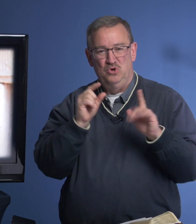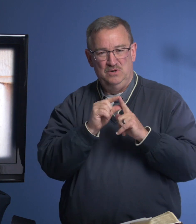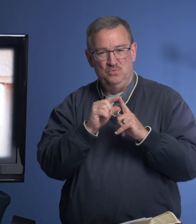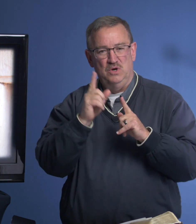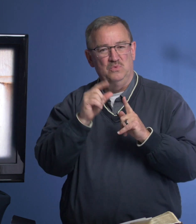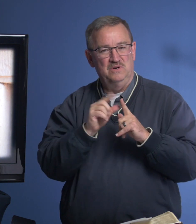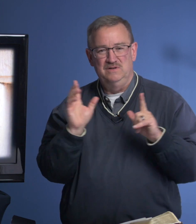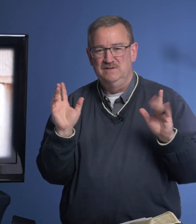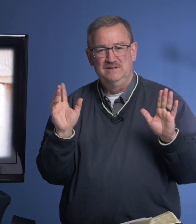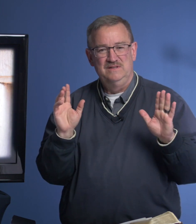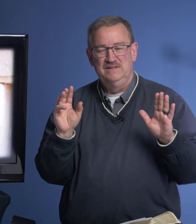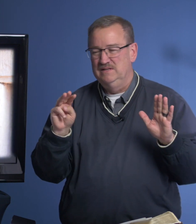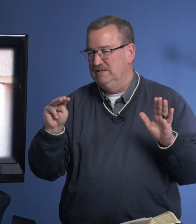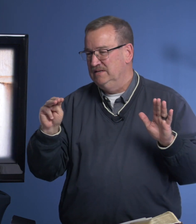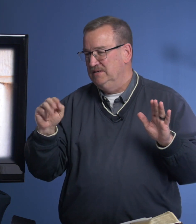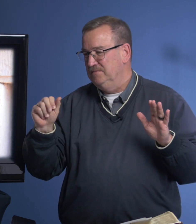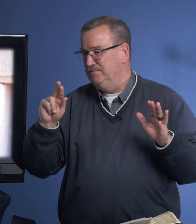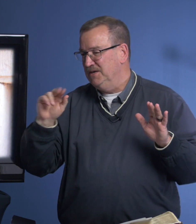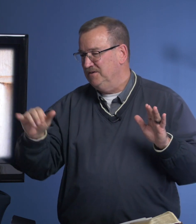What word? Mary.